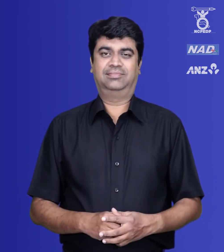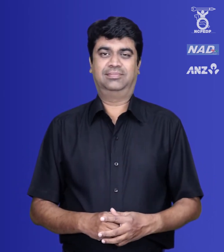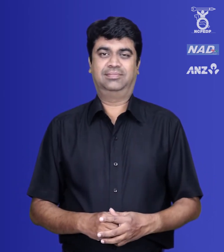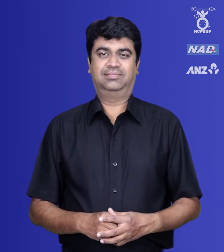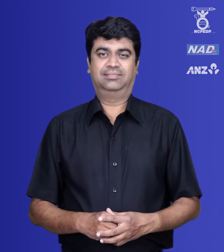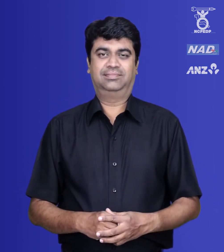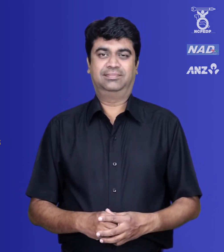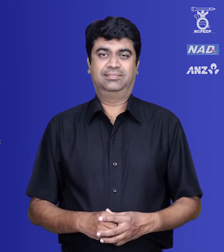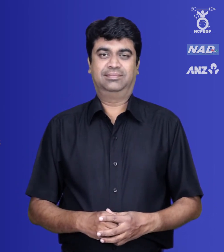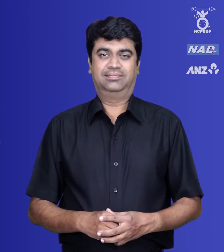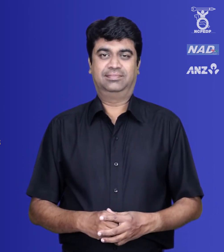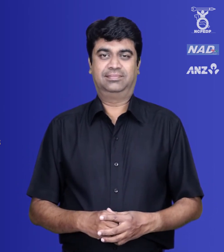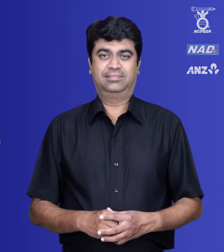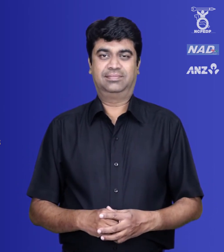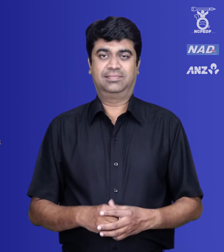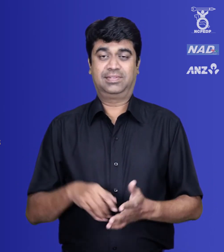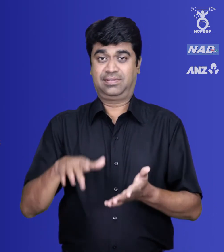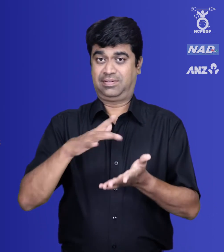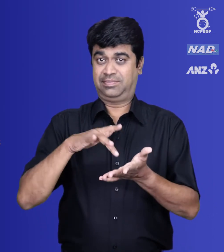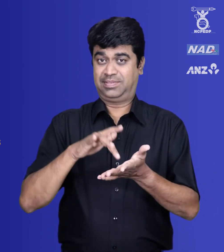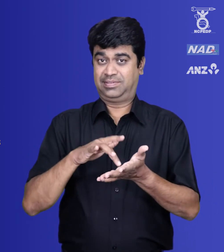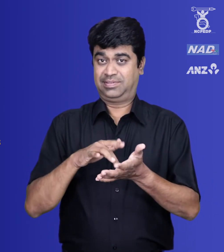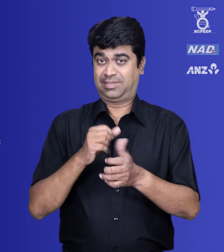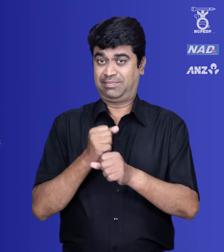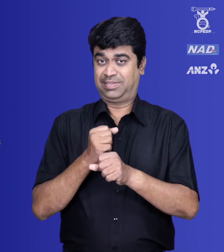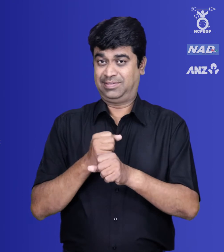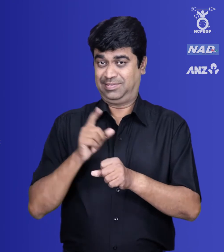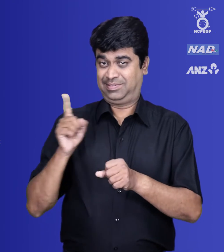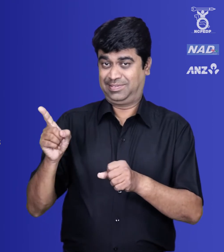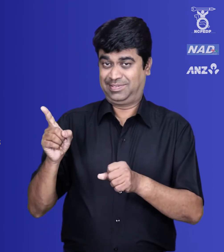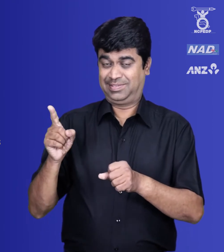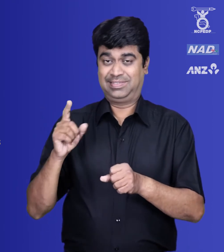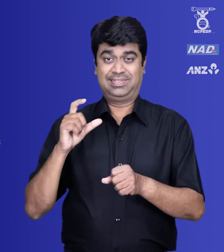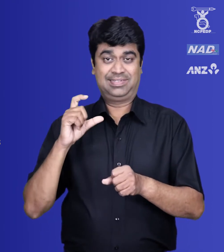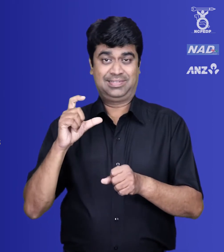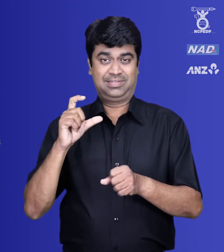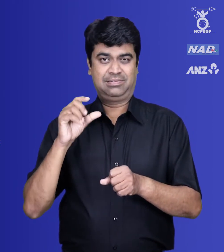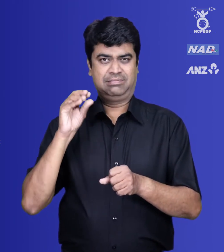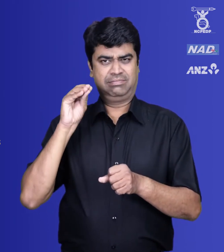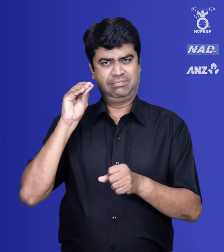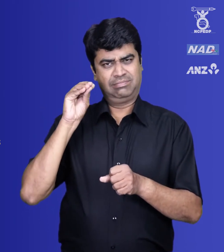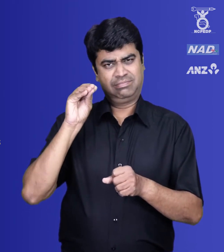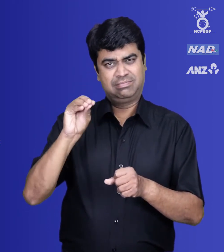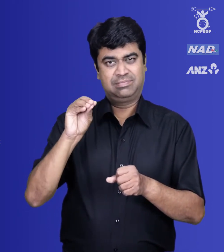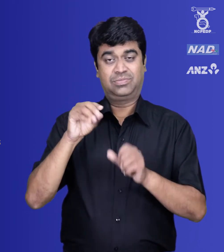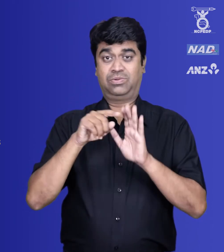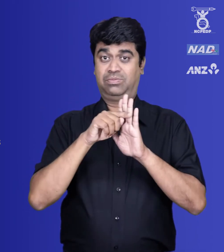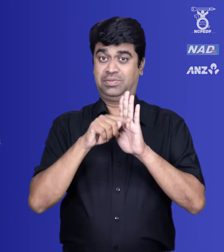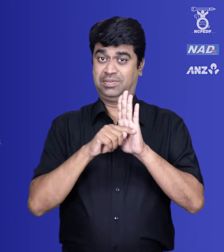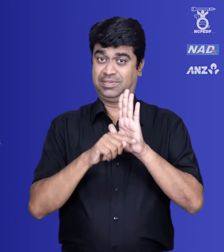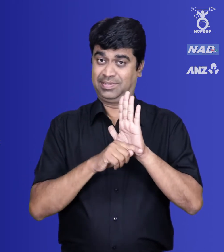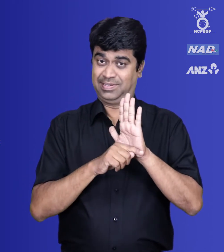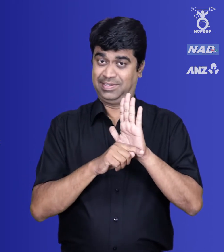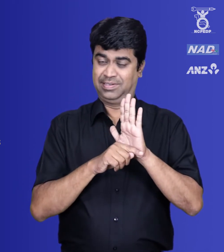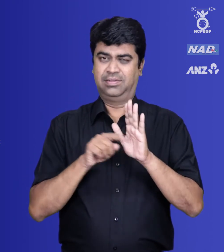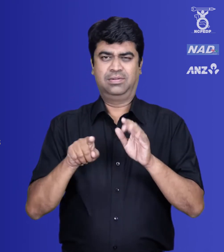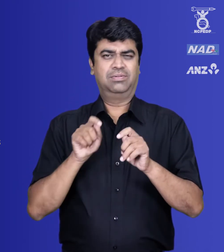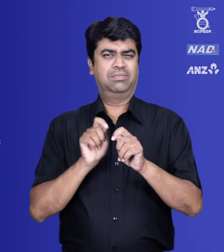Every establishment shall notify equal opportunity policy detailing measures proposed to be taken by it in